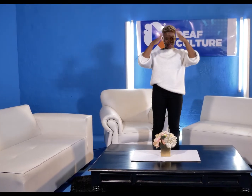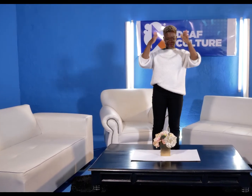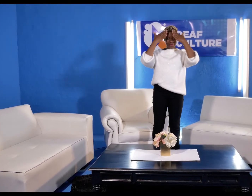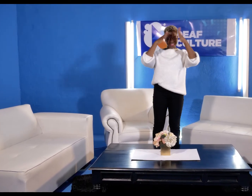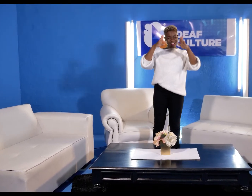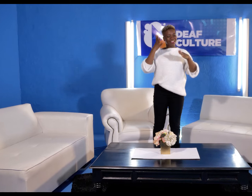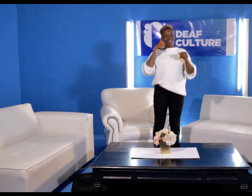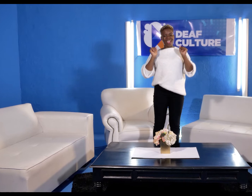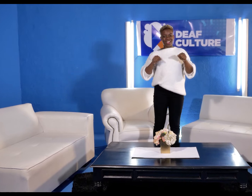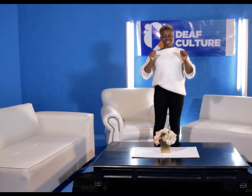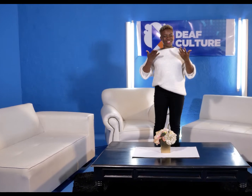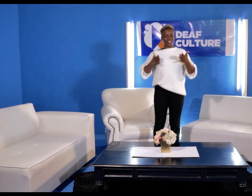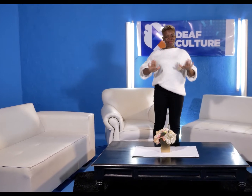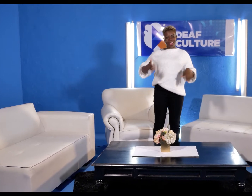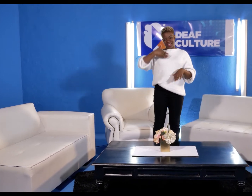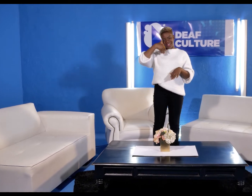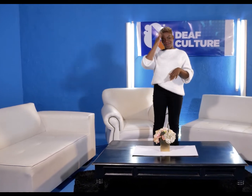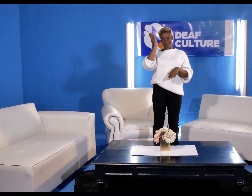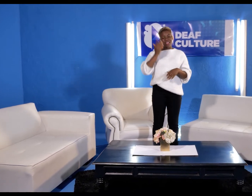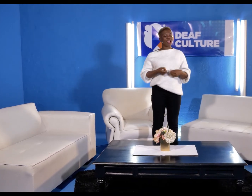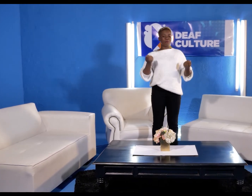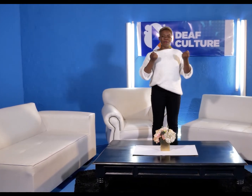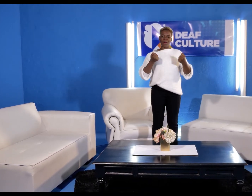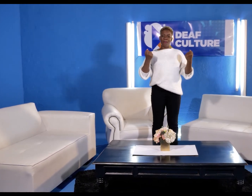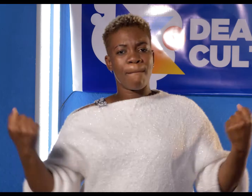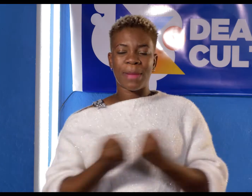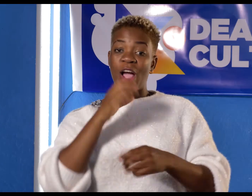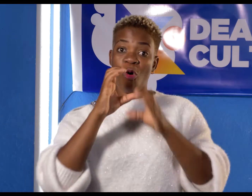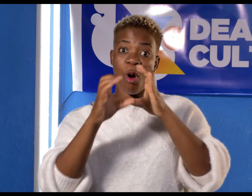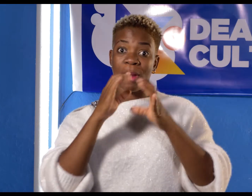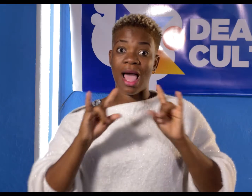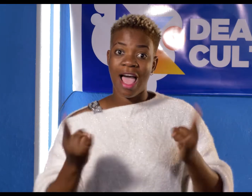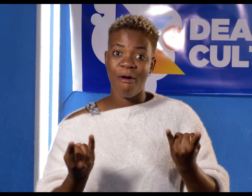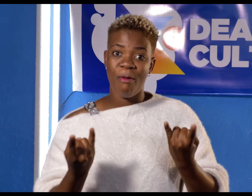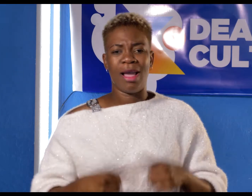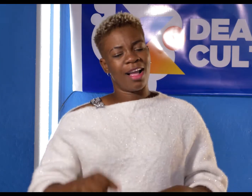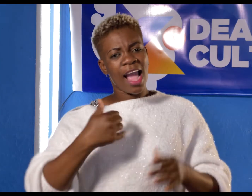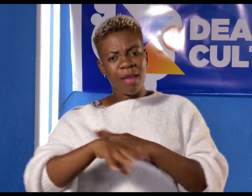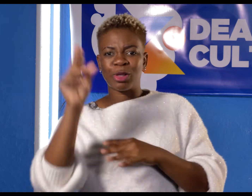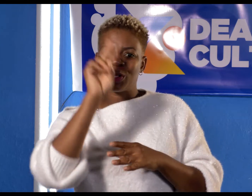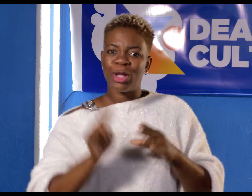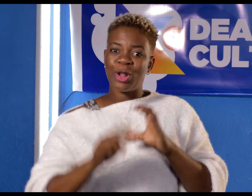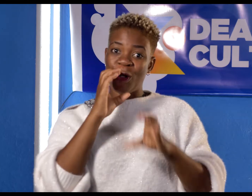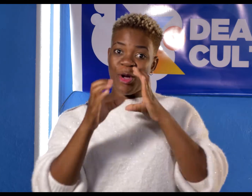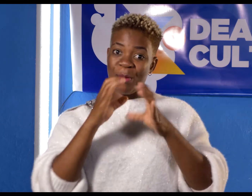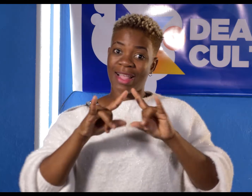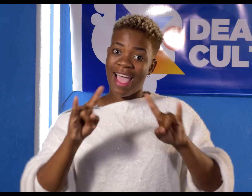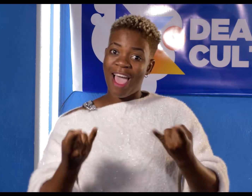You will meet many smart, talented deaf individuals. Have you ever wondered what happens to a deaf person if they are involved in a car accident and they have to